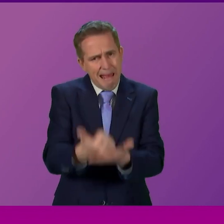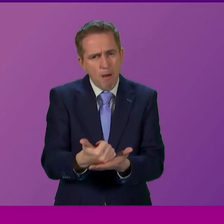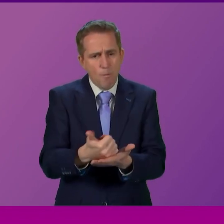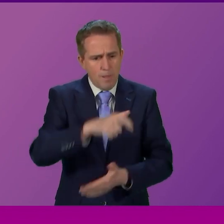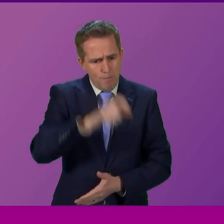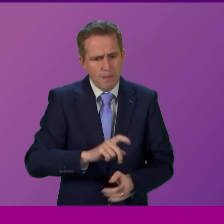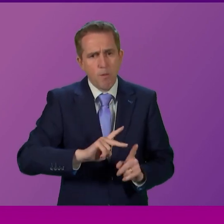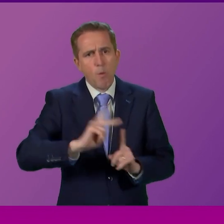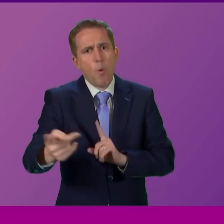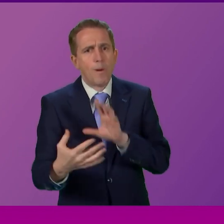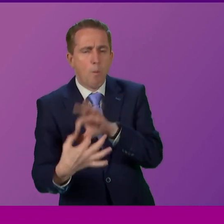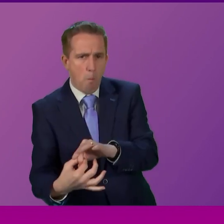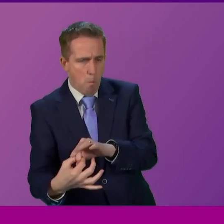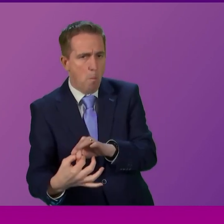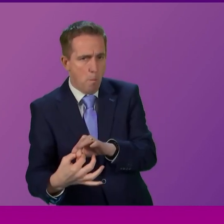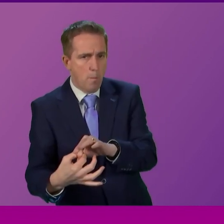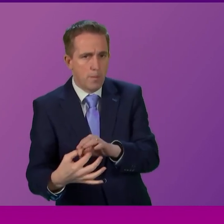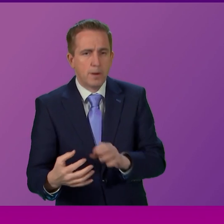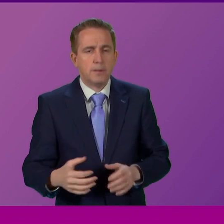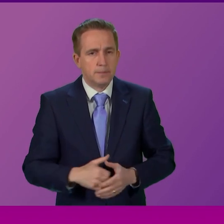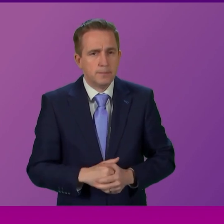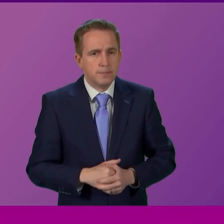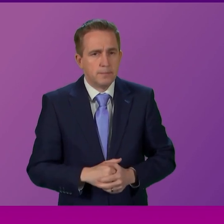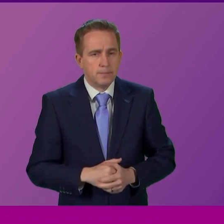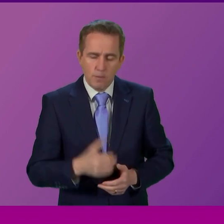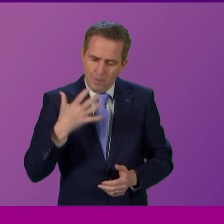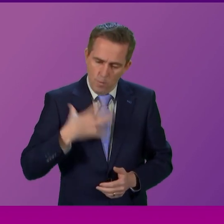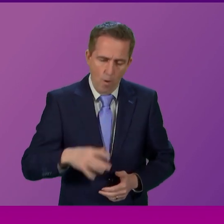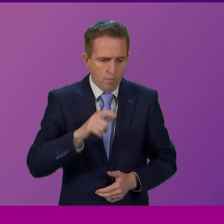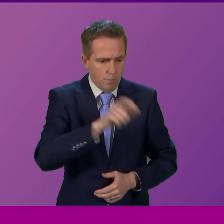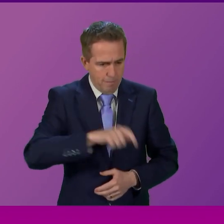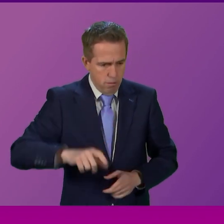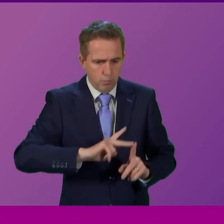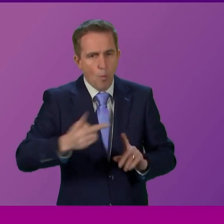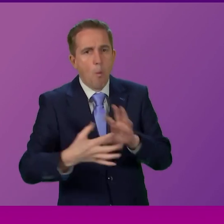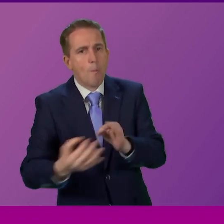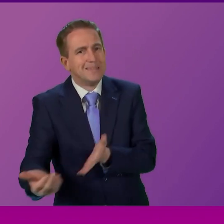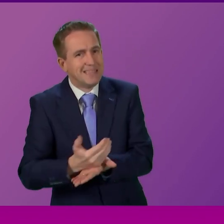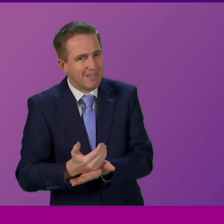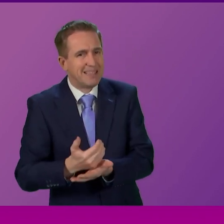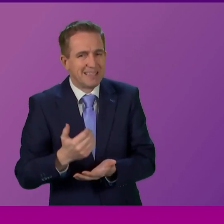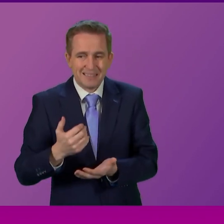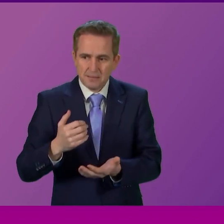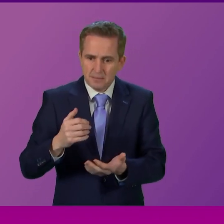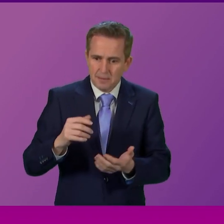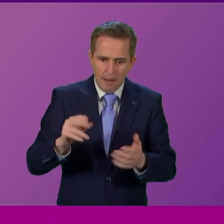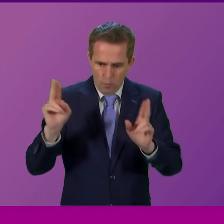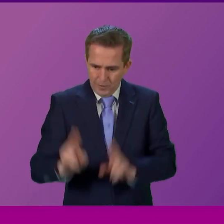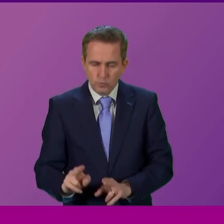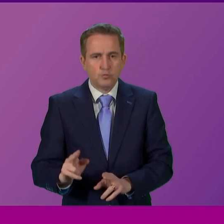they're essential to make this happen and return people home safely this undoubtedly helps with pressures